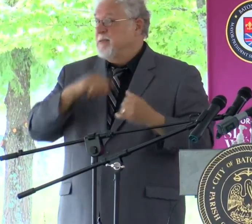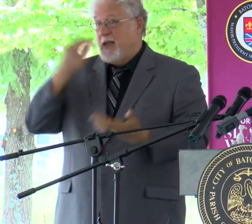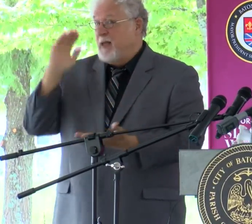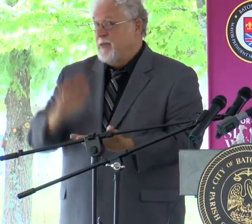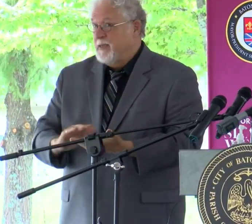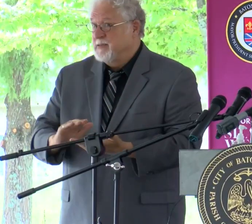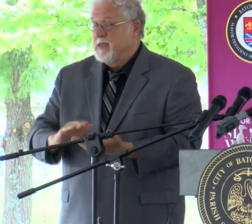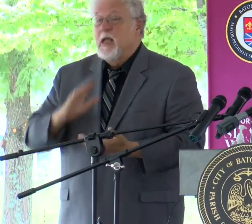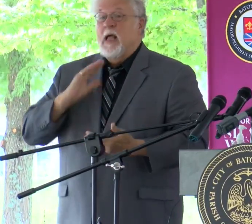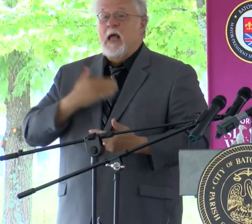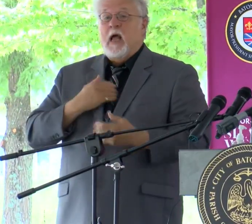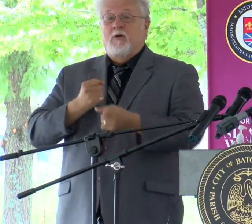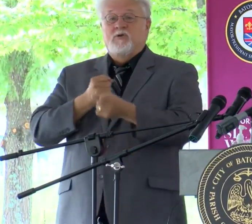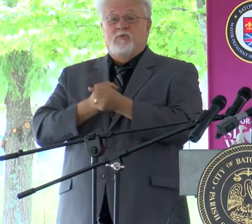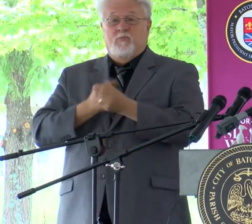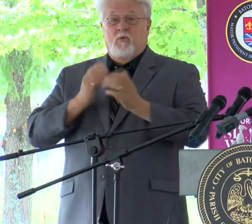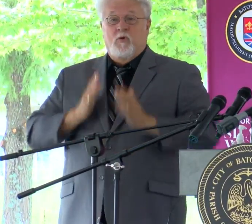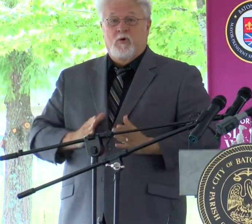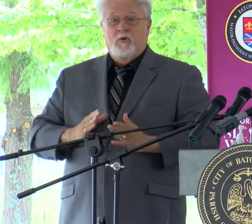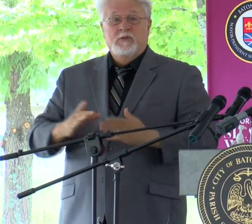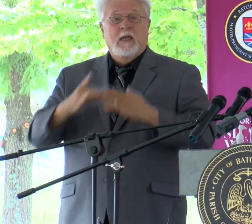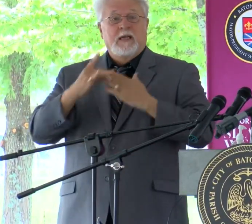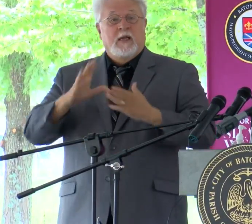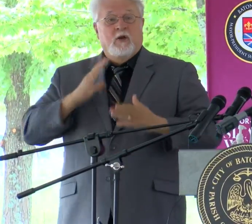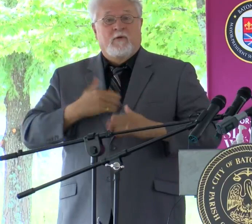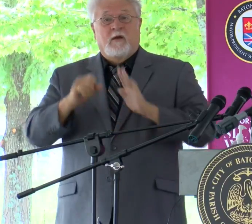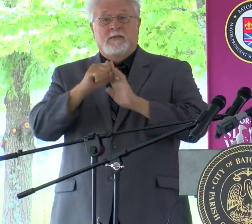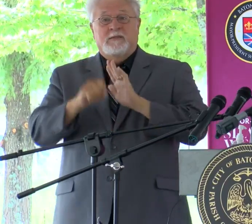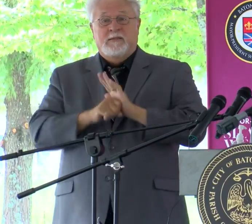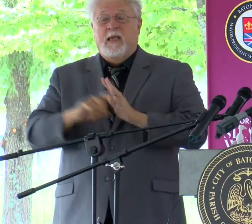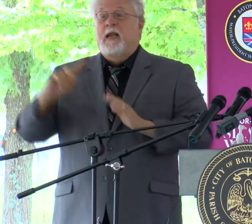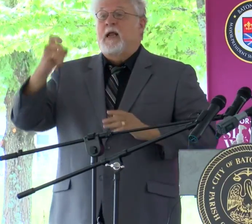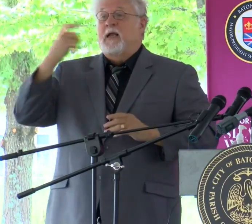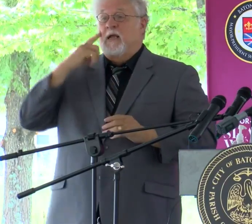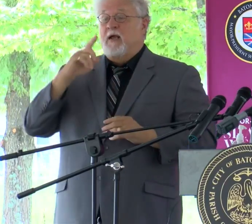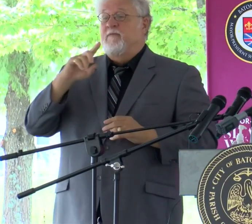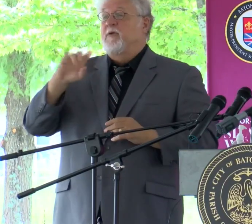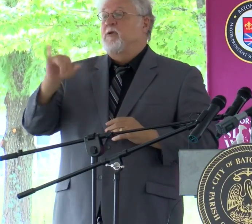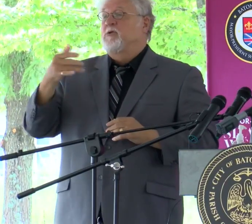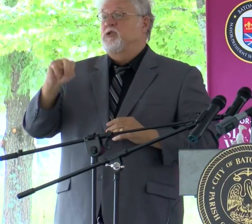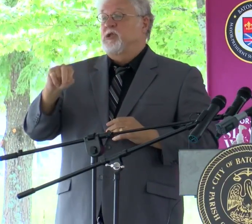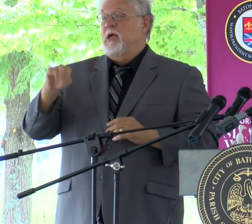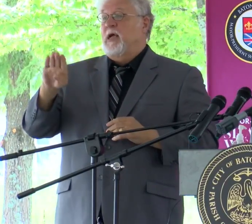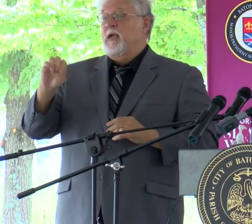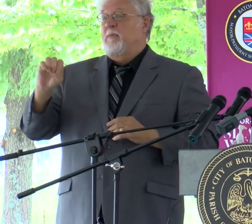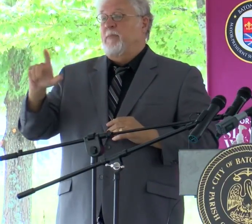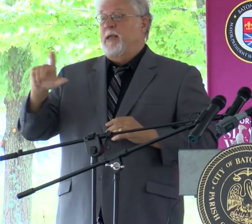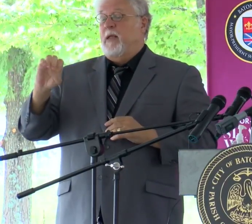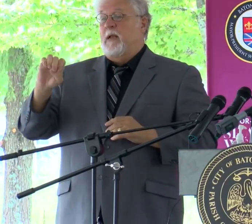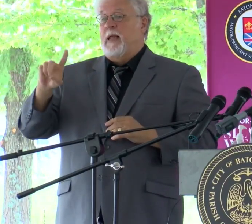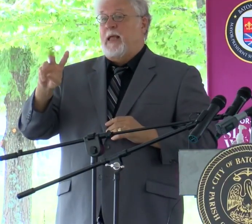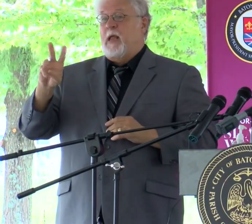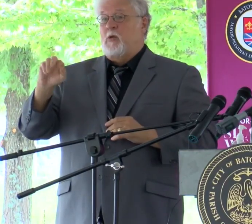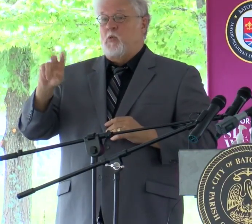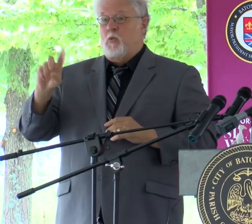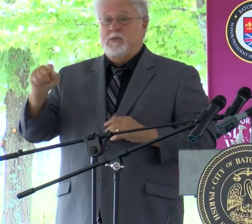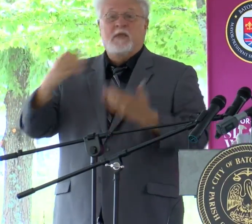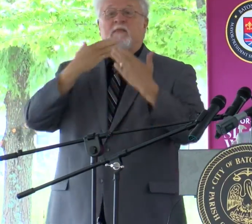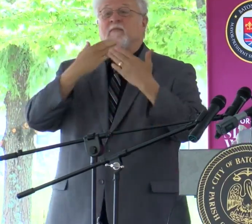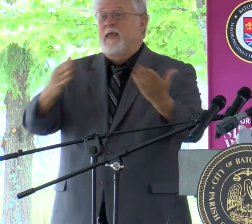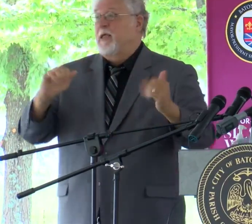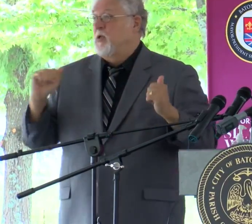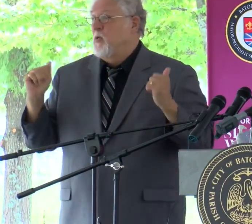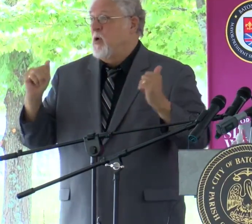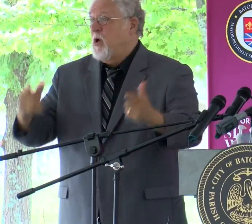least, our supportive leader of our state, Governor John Bell Edwards. Thank you all